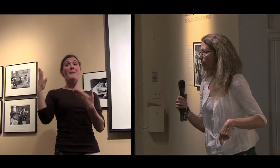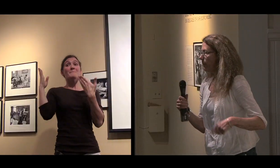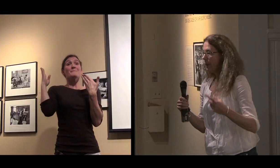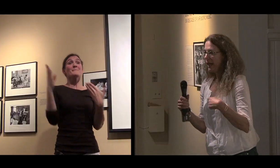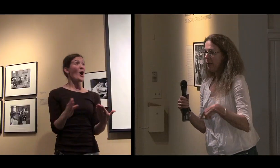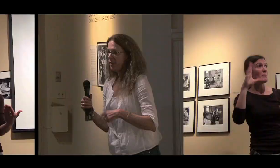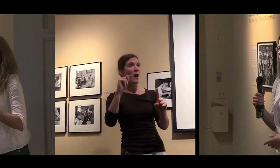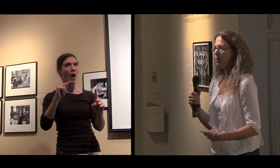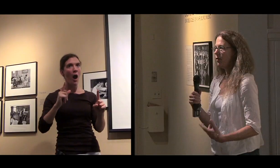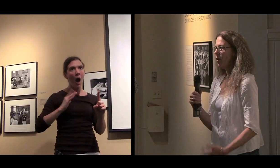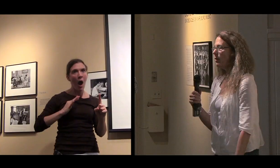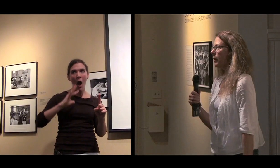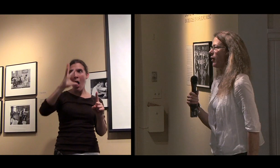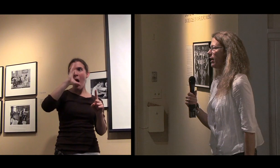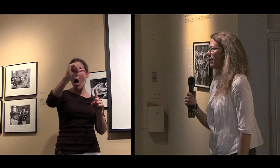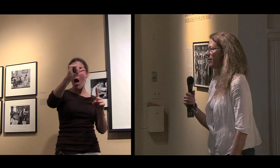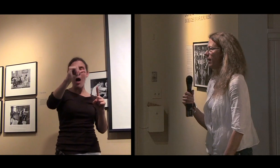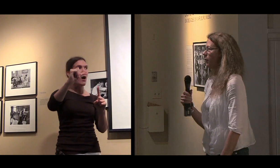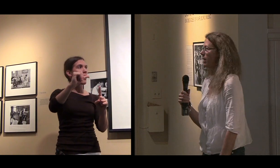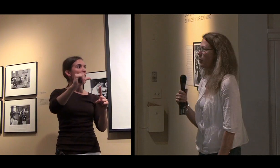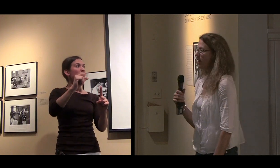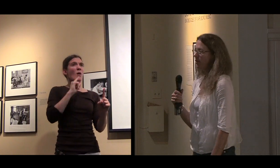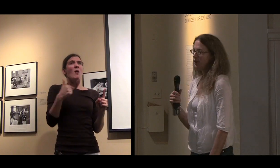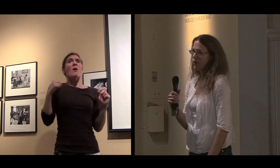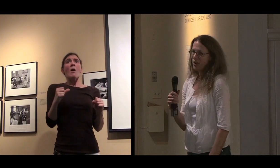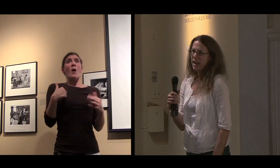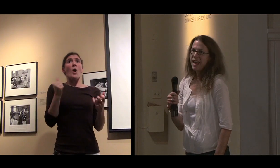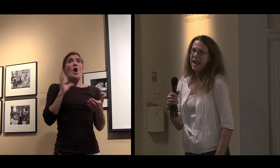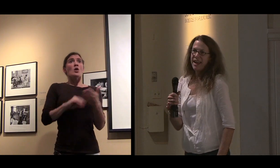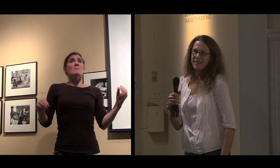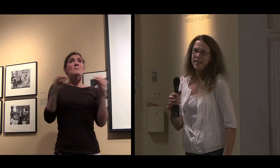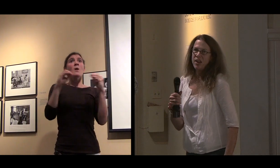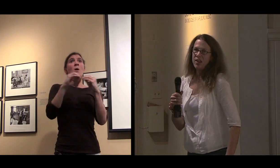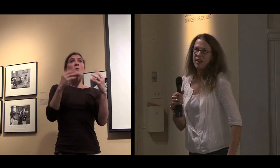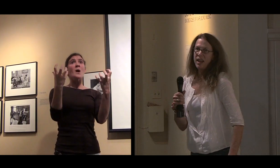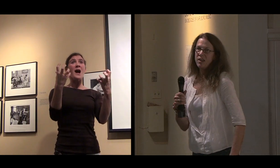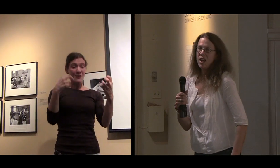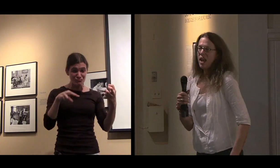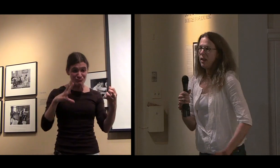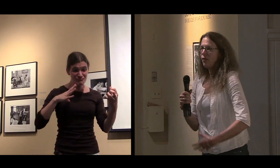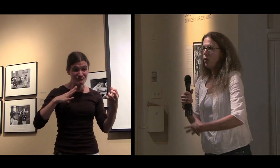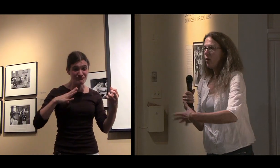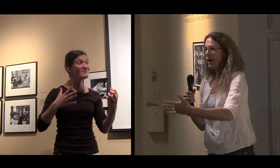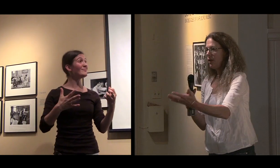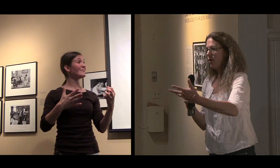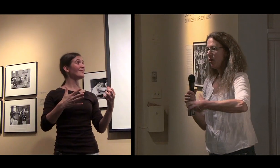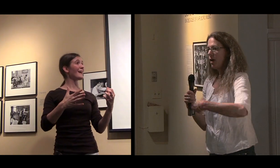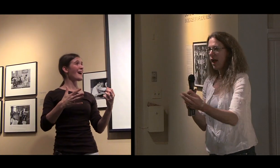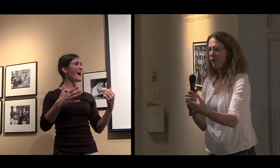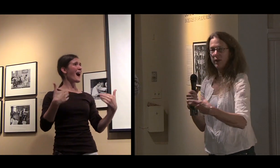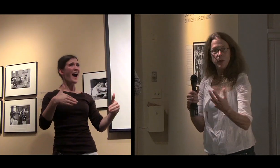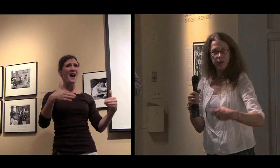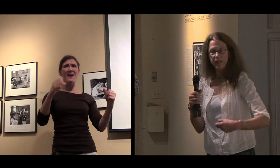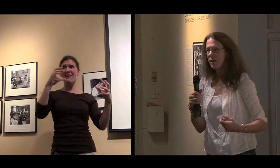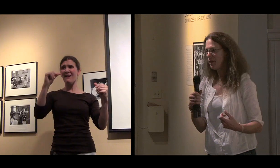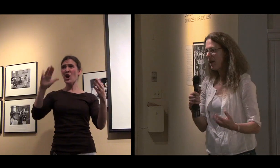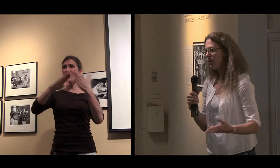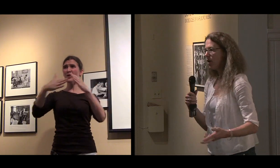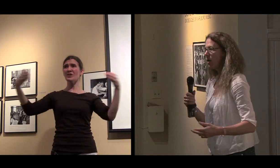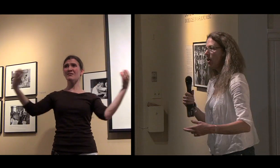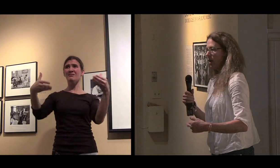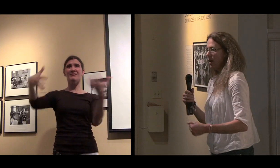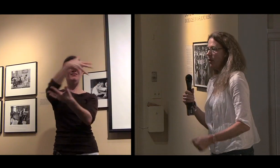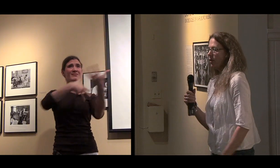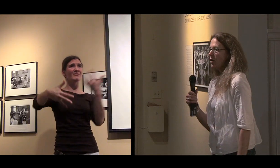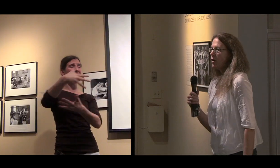an eighth grader from BAMS. And he was so inspired and he said he really wanted to learn ASL. And it's so great to have the communities come